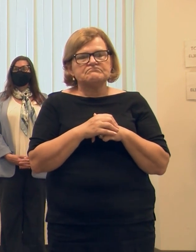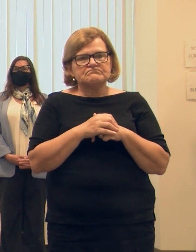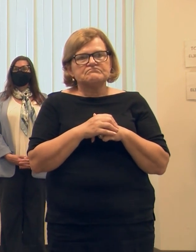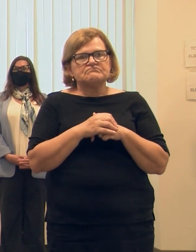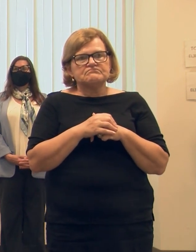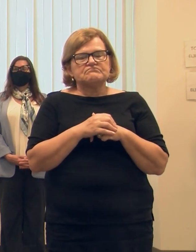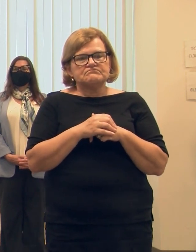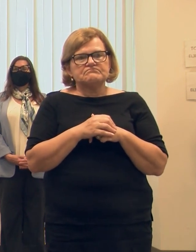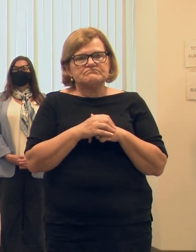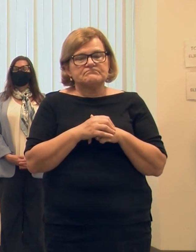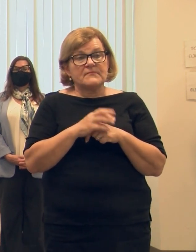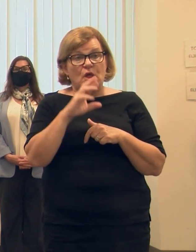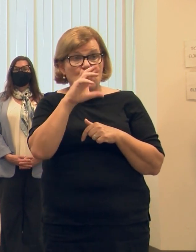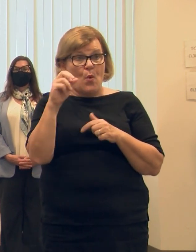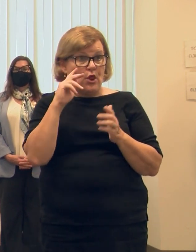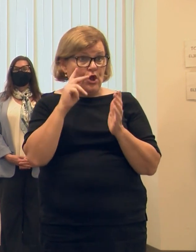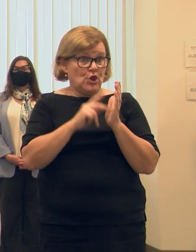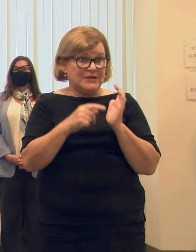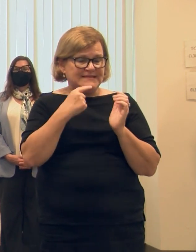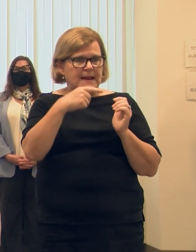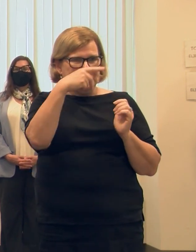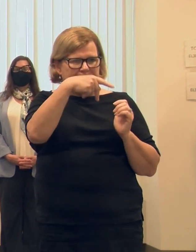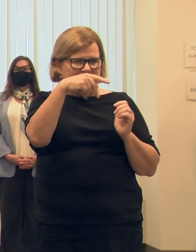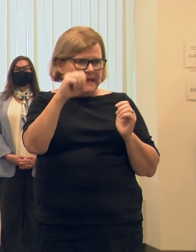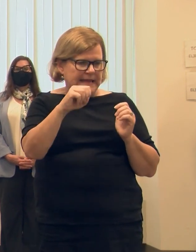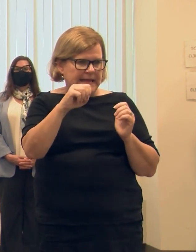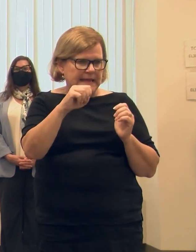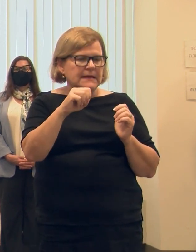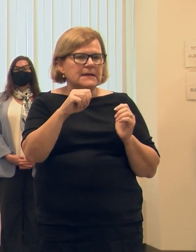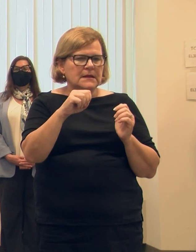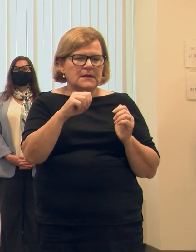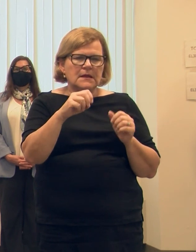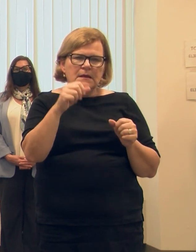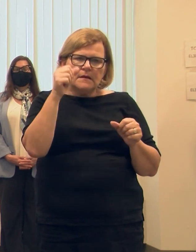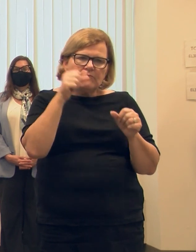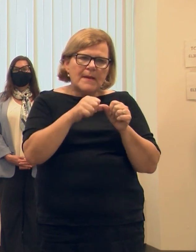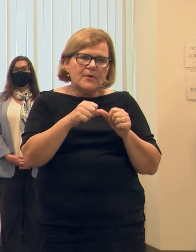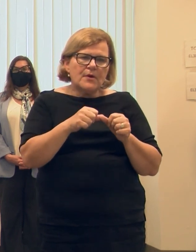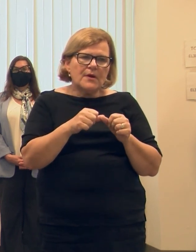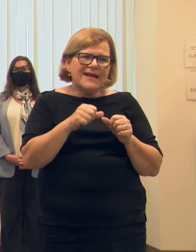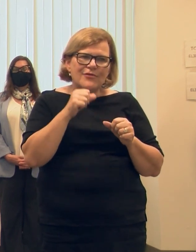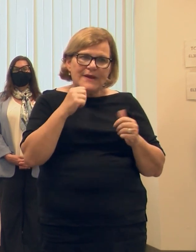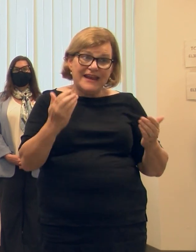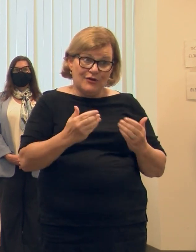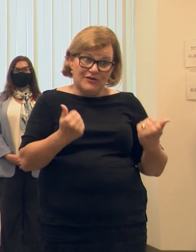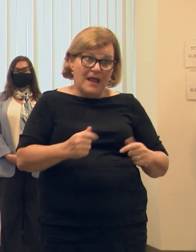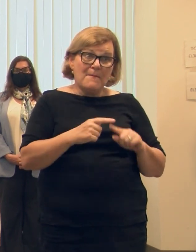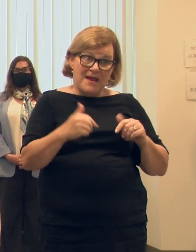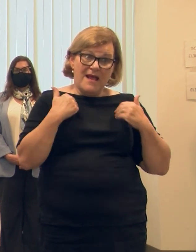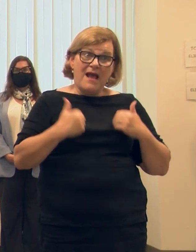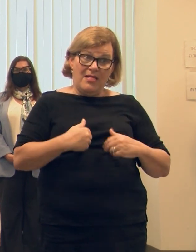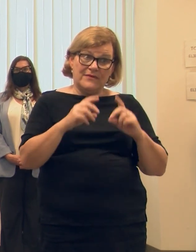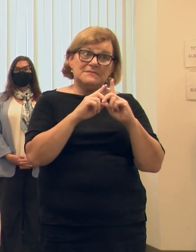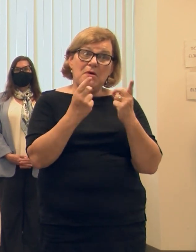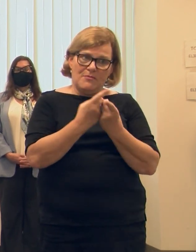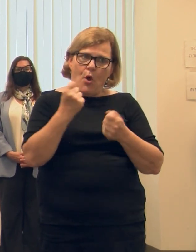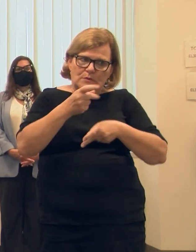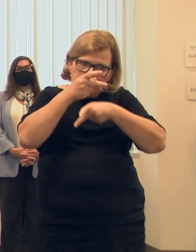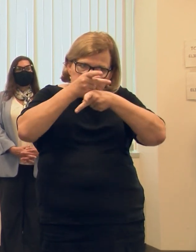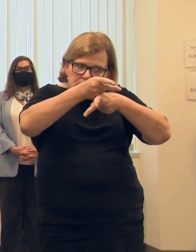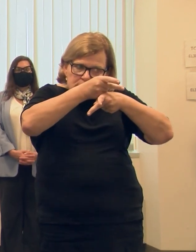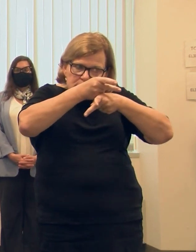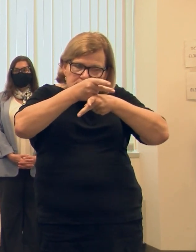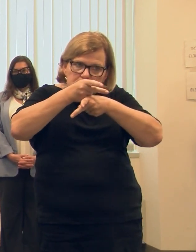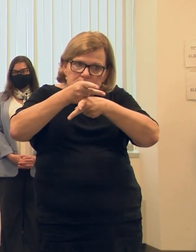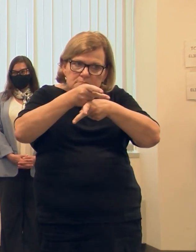And when the Royal Oak clerk mentioned the PPE and the like, just know they're not here with us today. But our health department is sort of always hovering